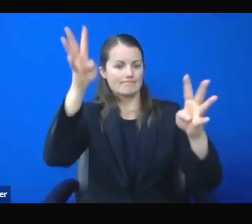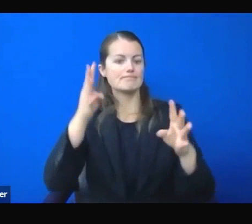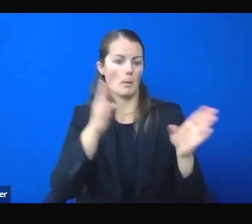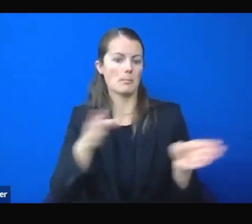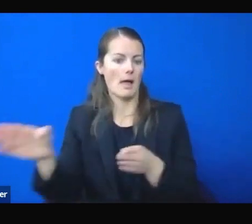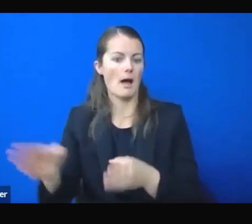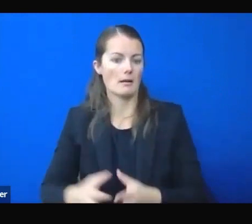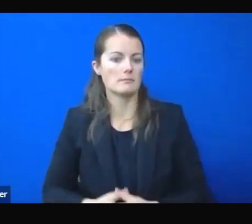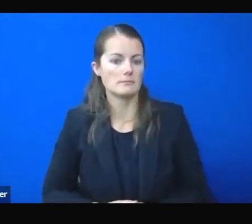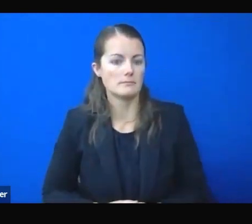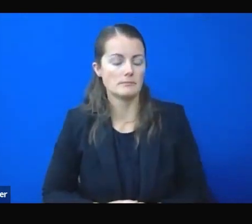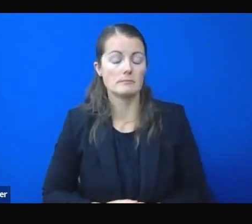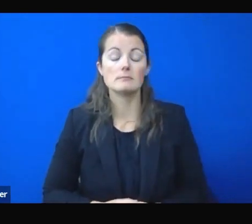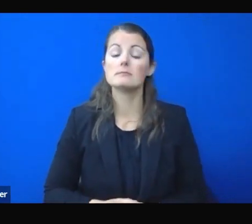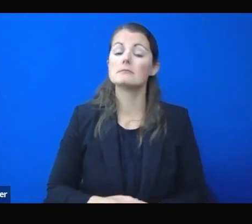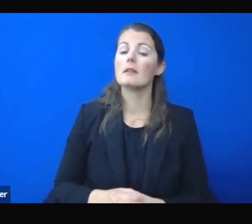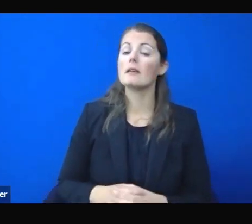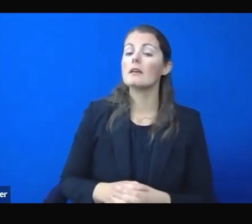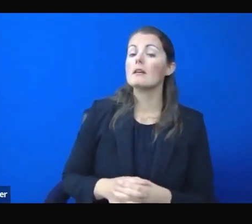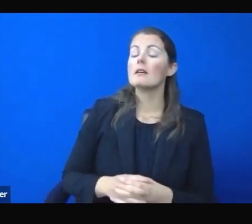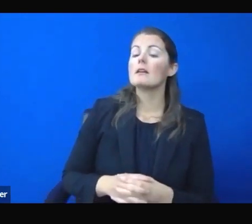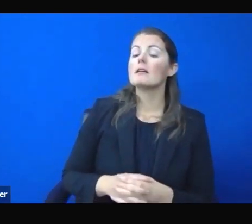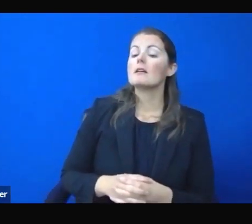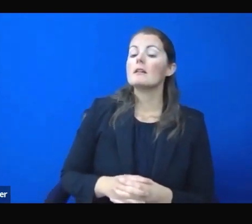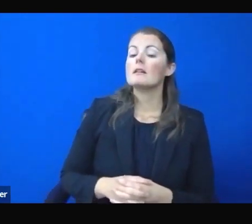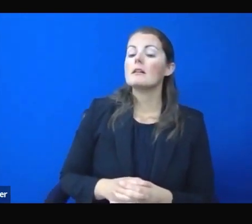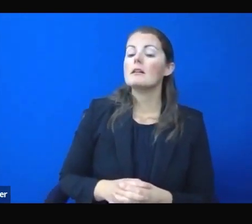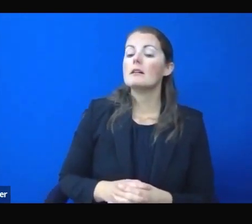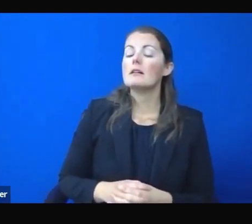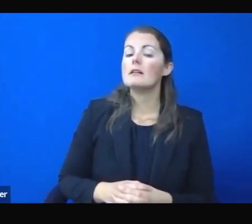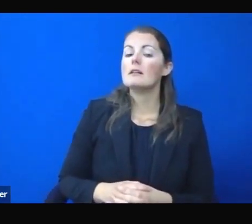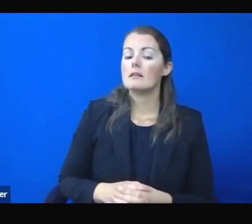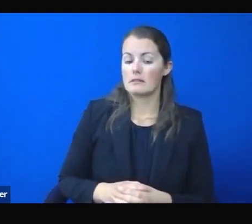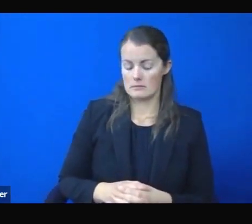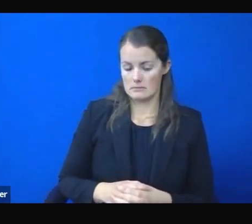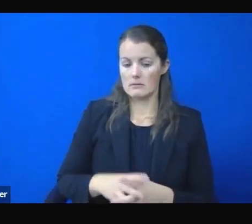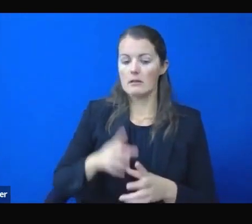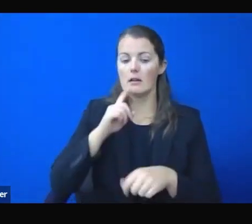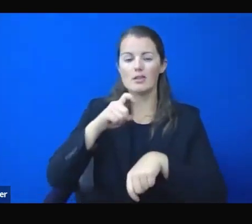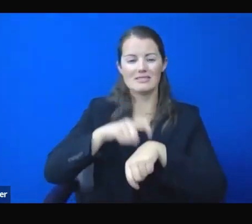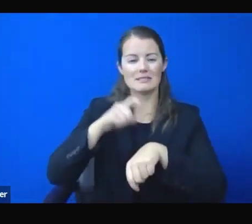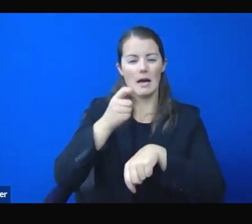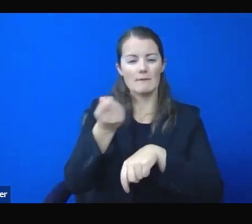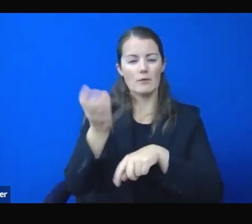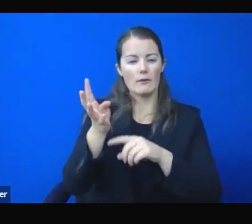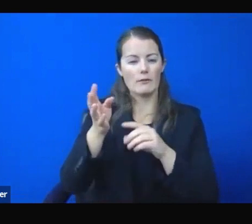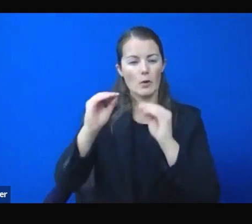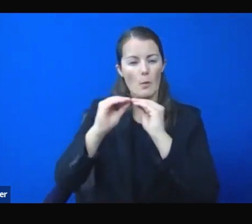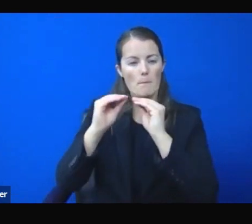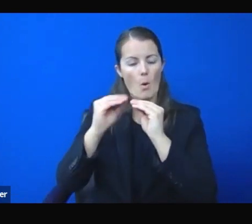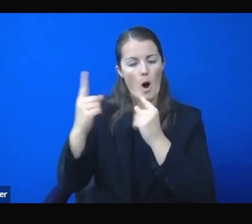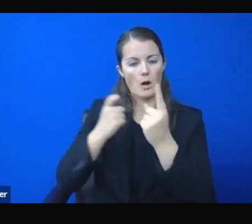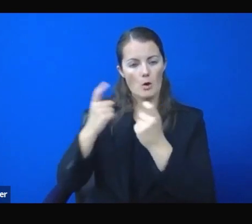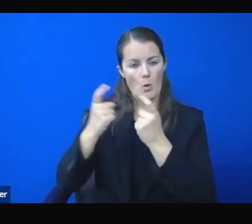Jay, for the question. We have time for a few more. I am monitoring both the chat and the raise hand function. So we'll go to Astrid Mendez with Channel 13 next.